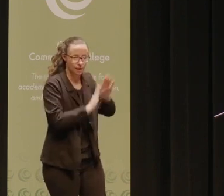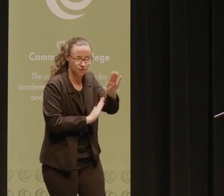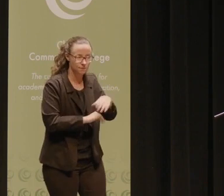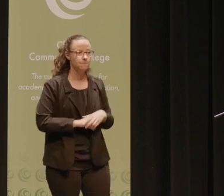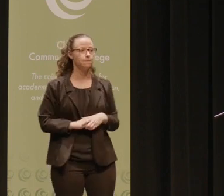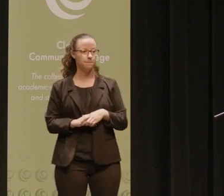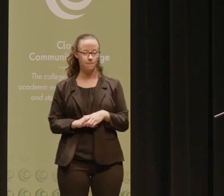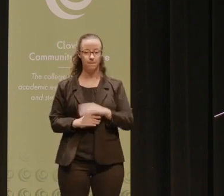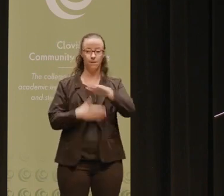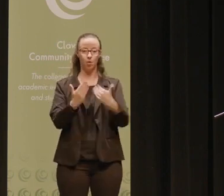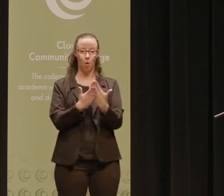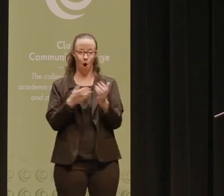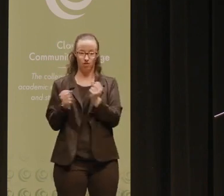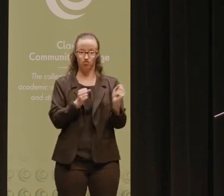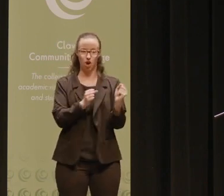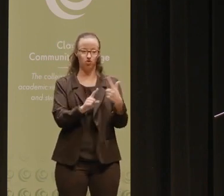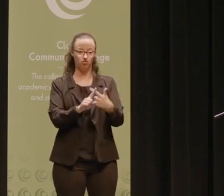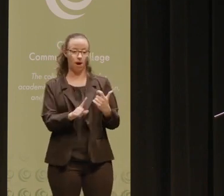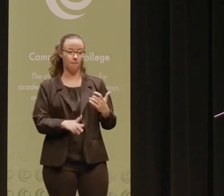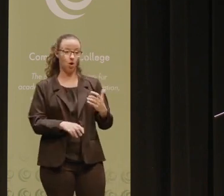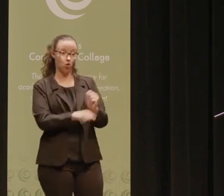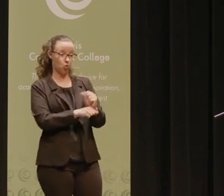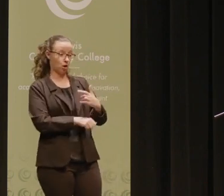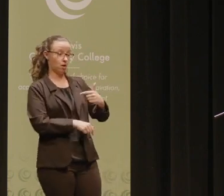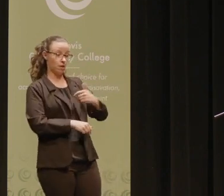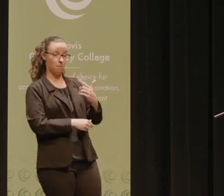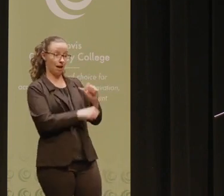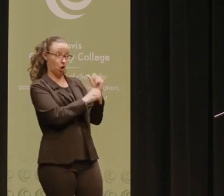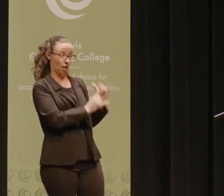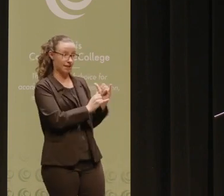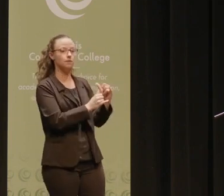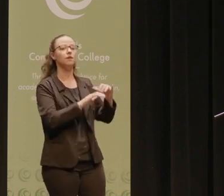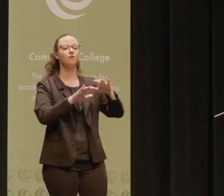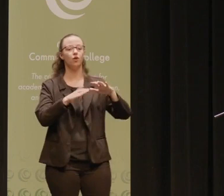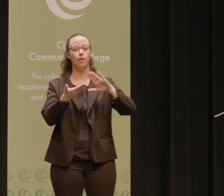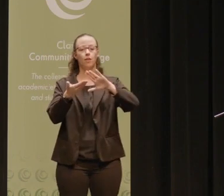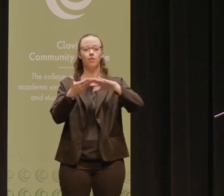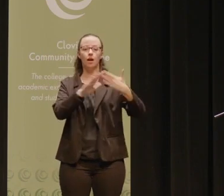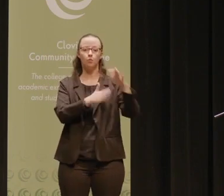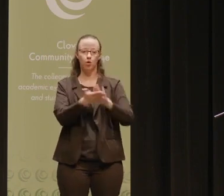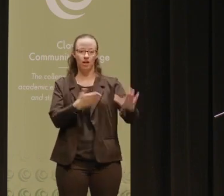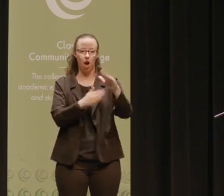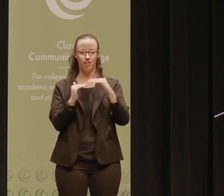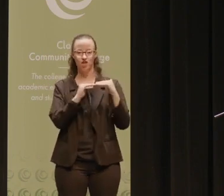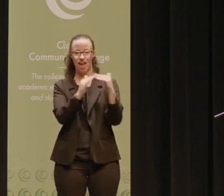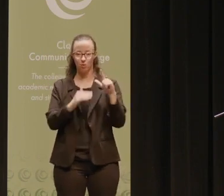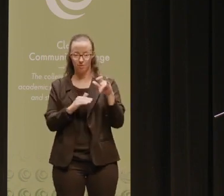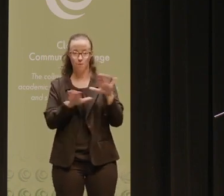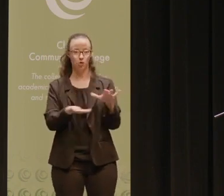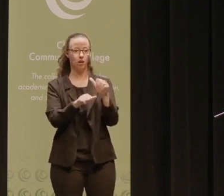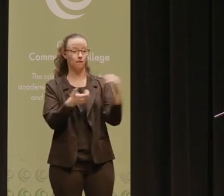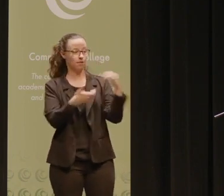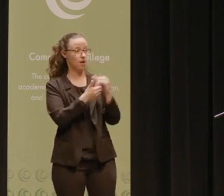And all of the strategies come from the work that my colleagues and I in the Community College Equity Assessment Lab have been doing in collaborations with